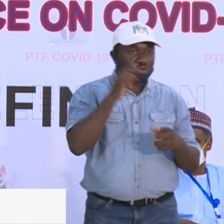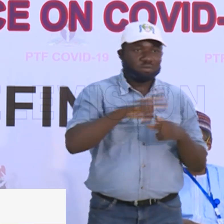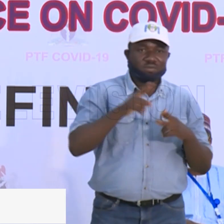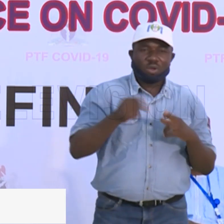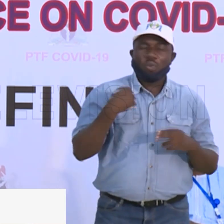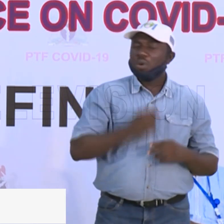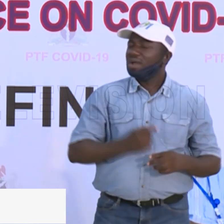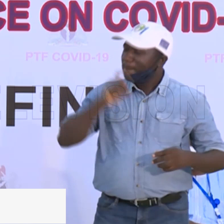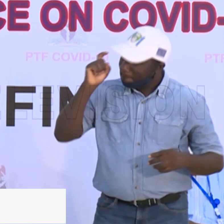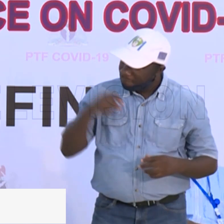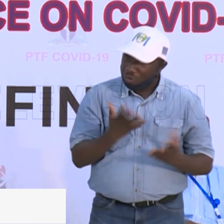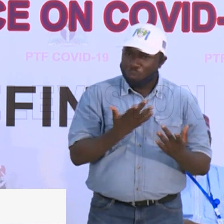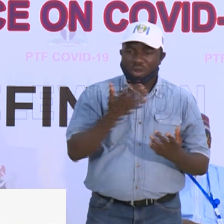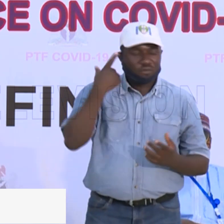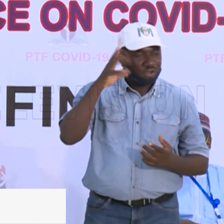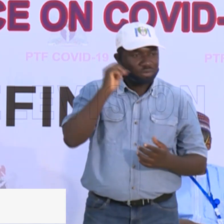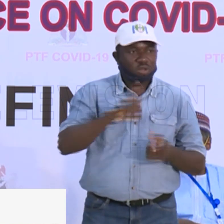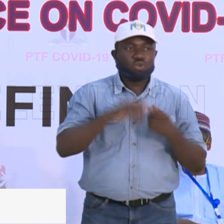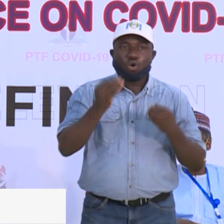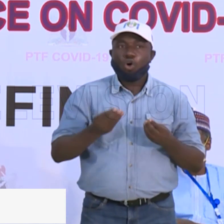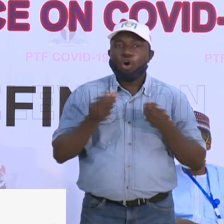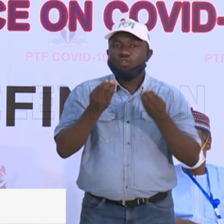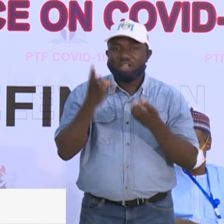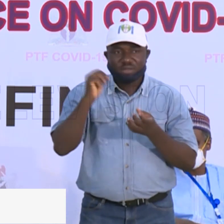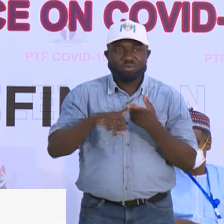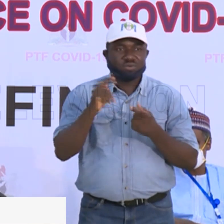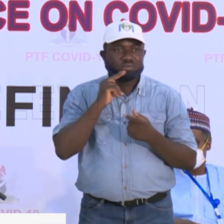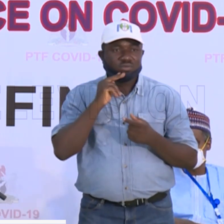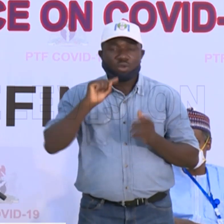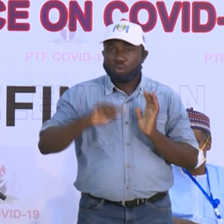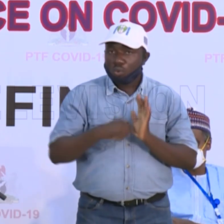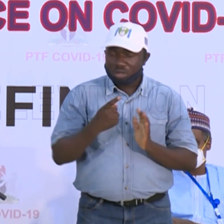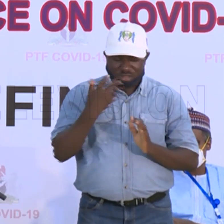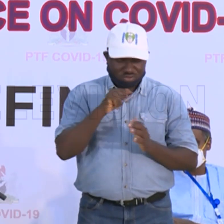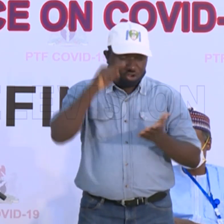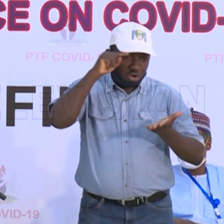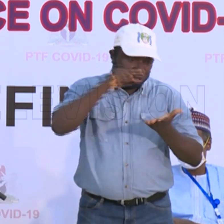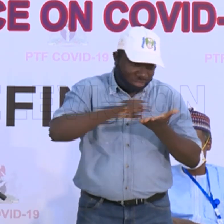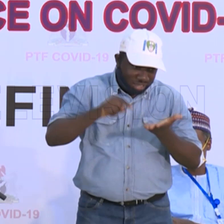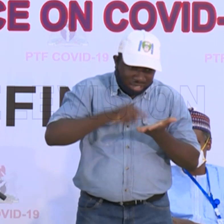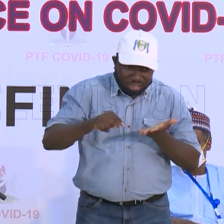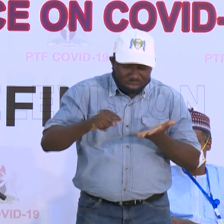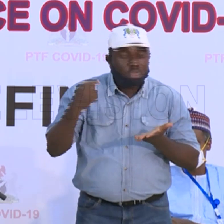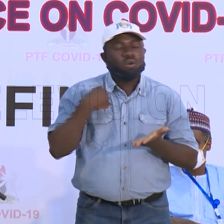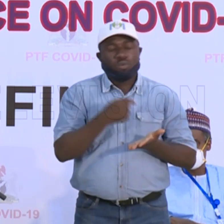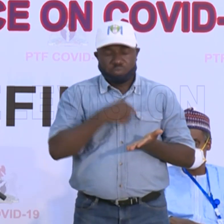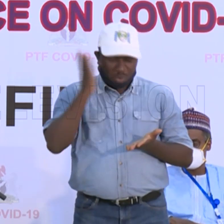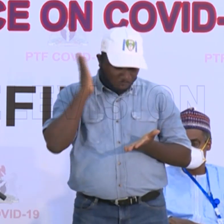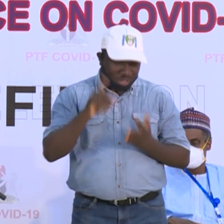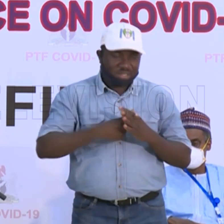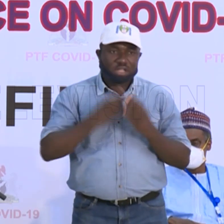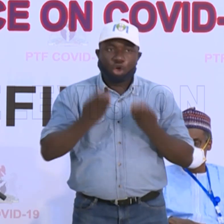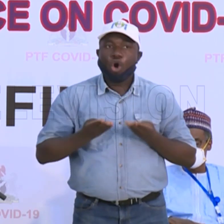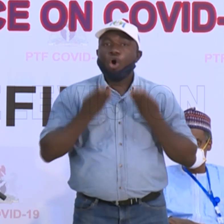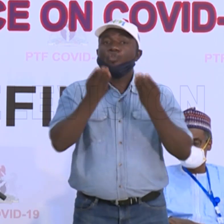have to wait for them in order to offer them to Nigerians. Once they're validated, we will start offering these. But